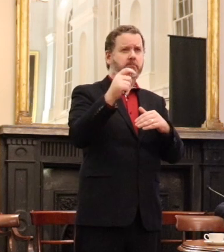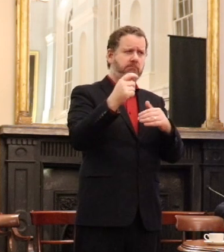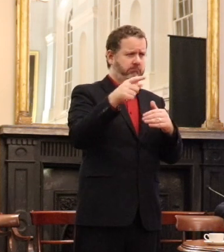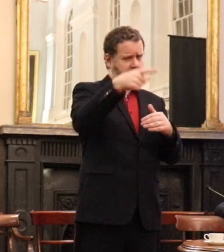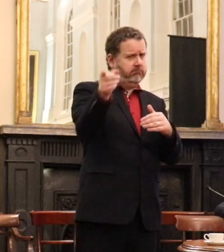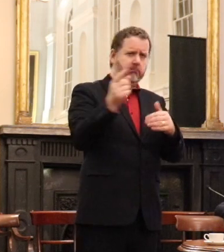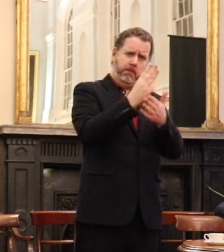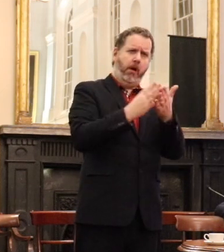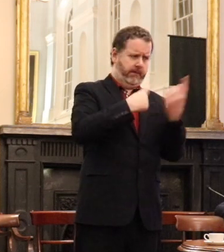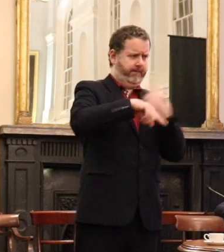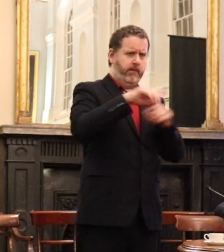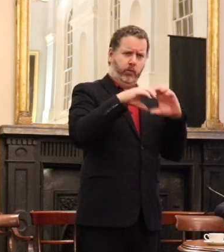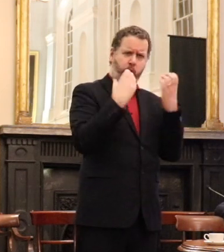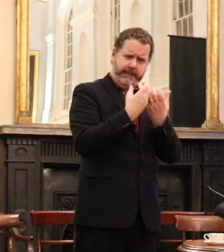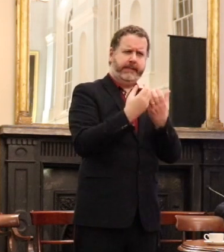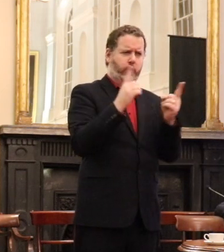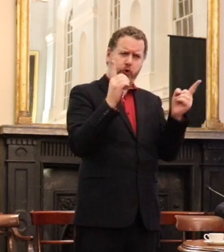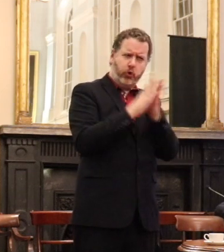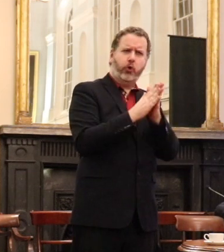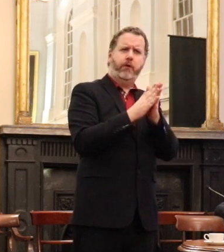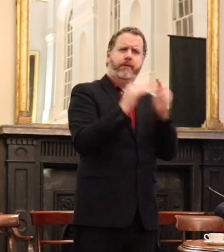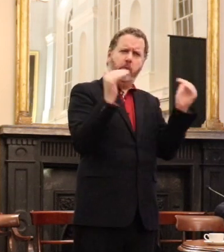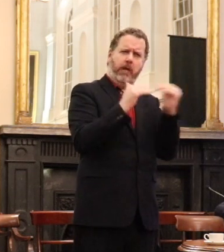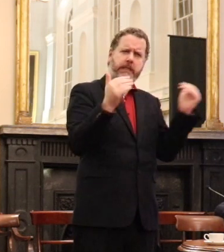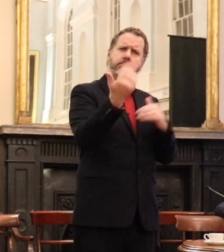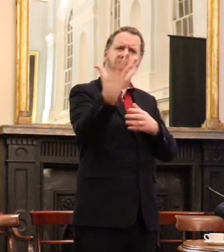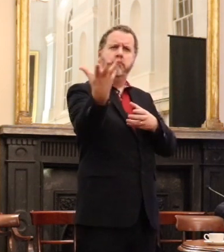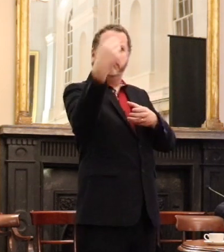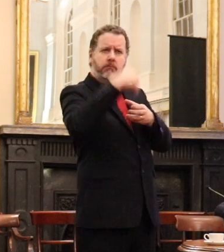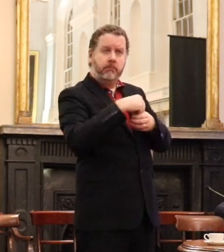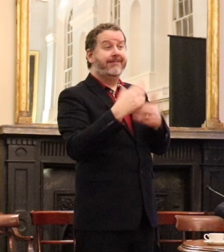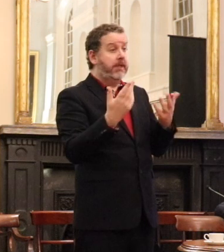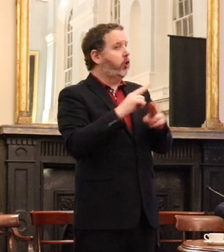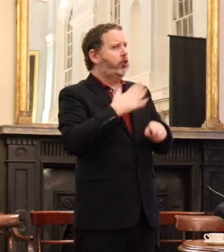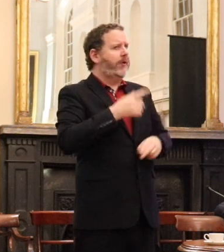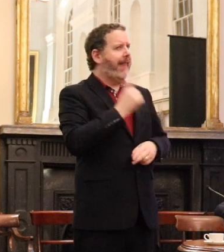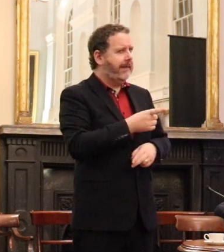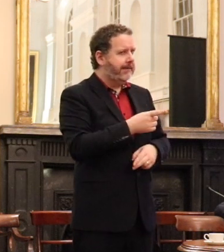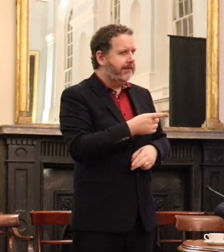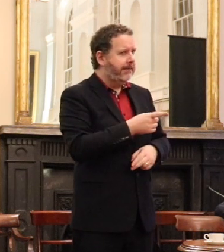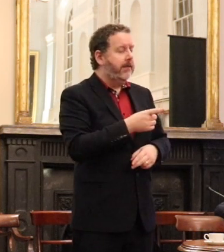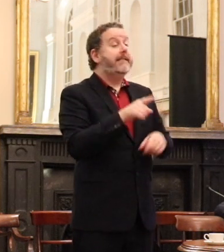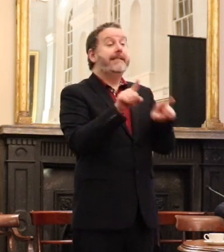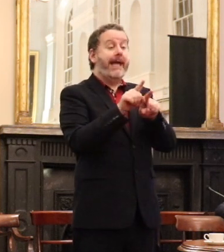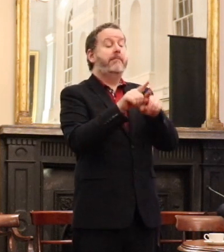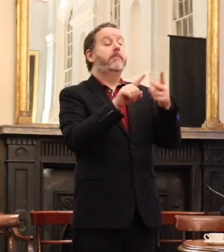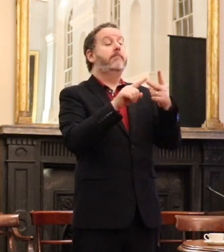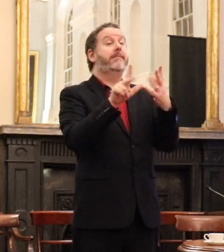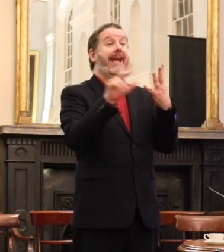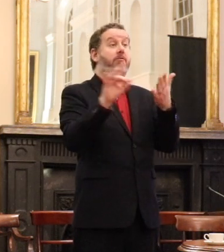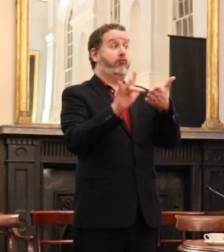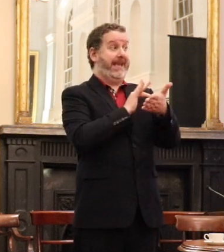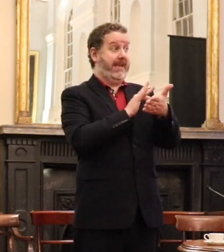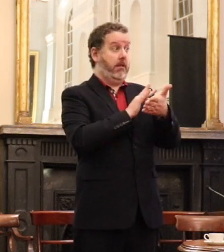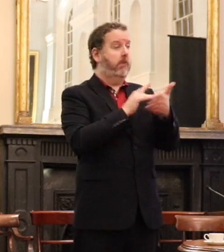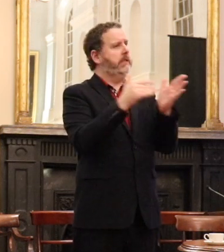equality like everyone else you weren't just recognizing that people that women wanted to have control of their bodies and